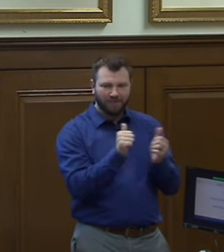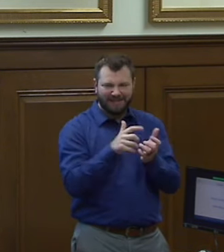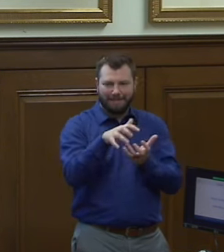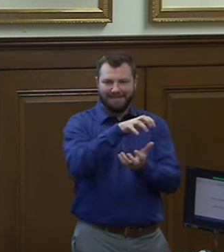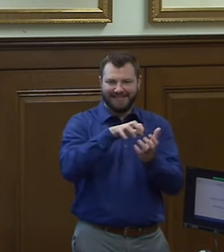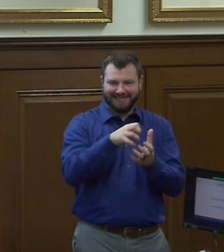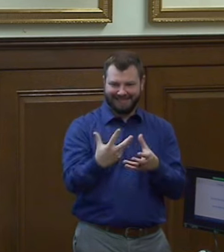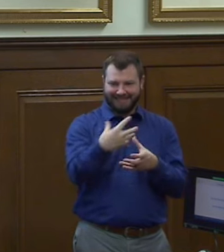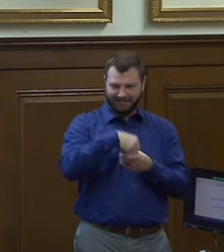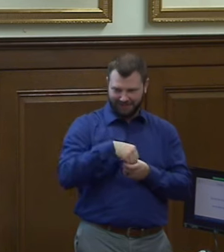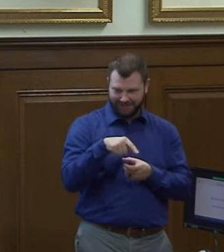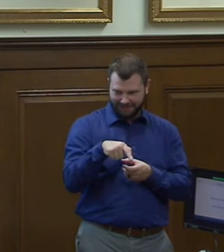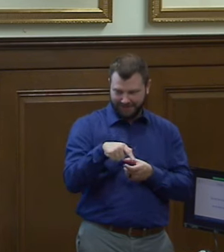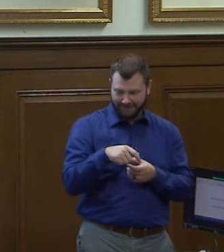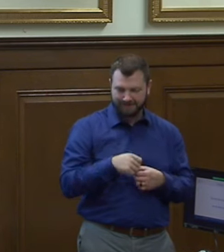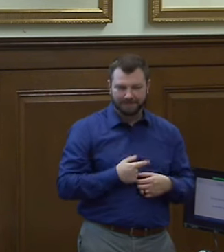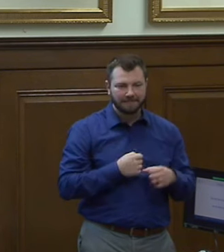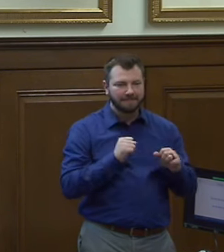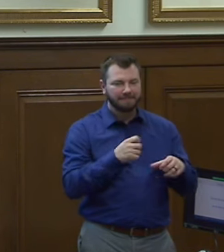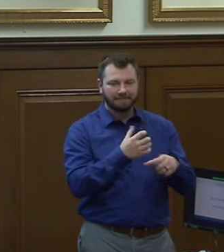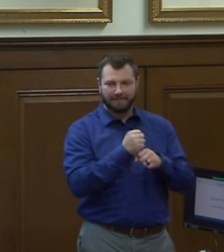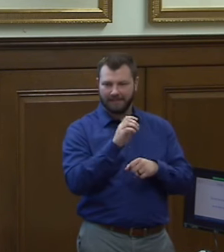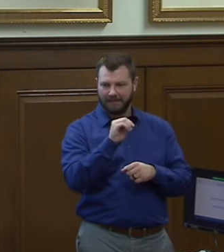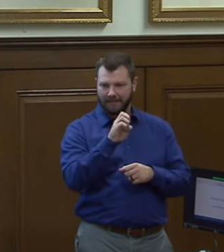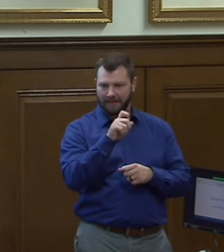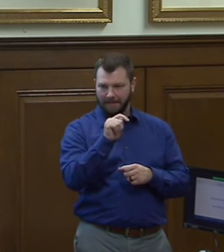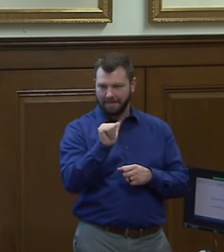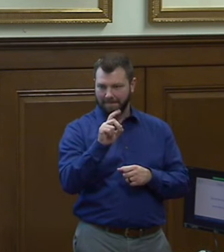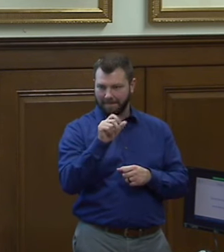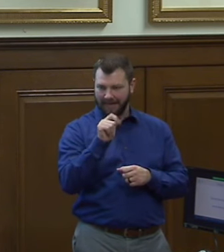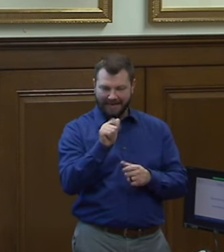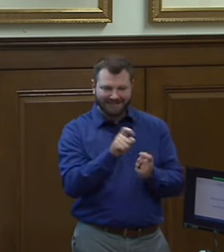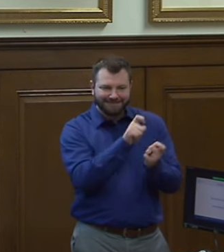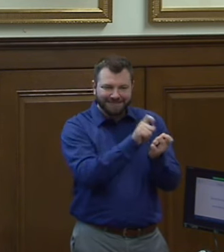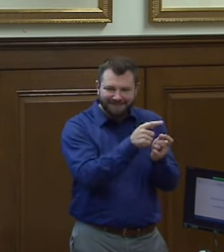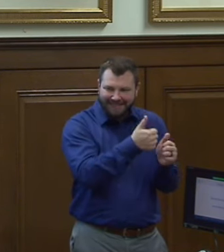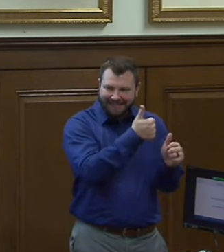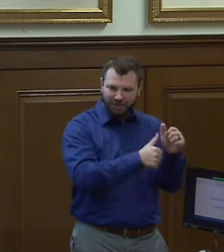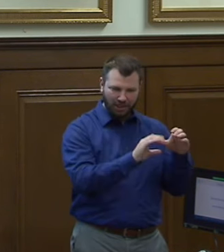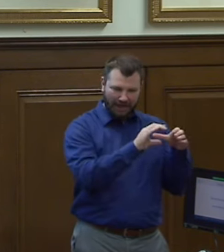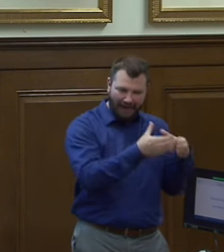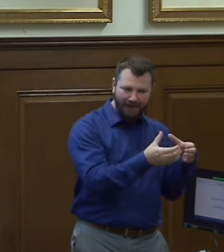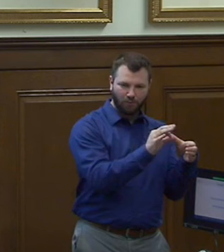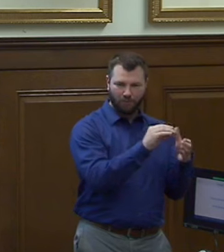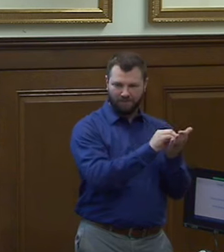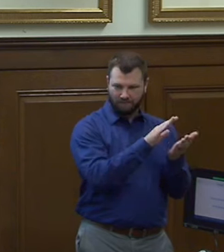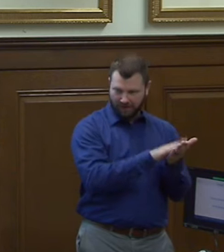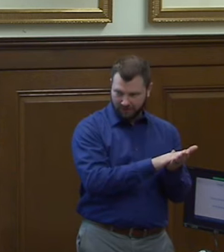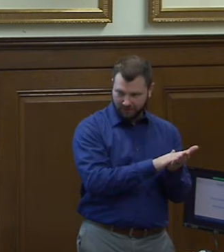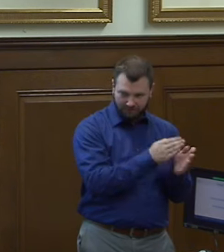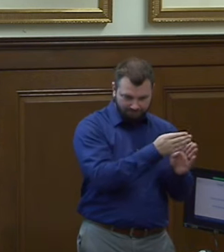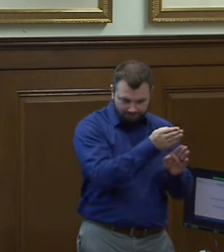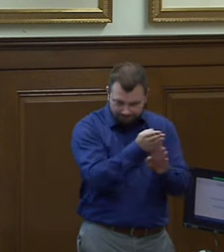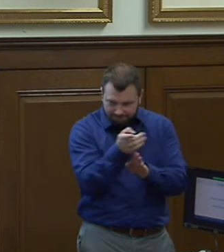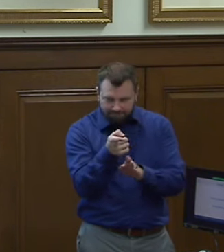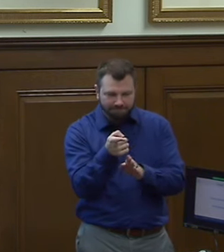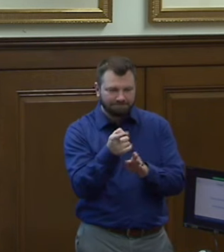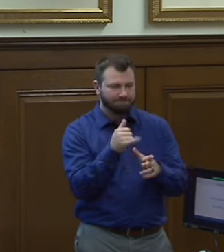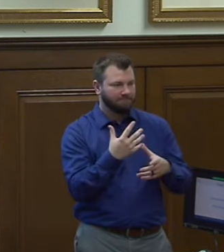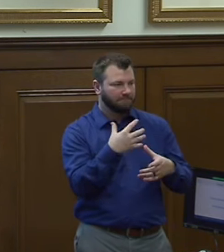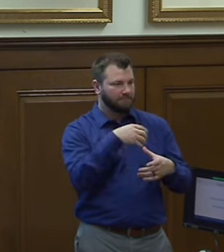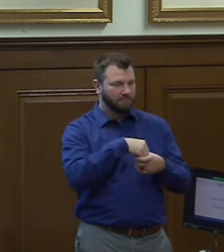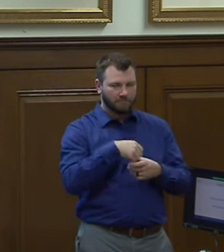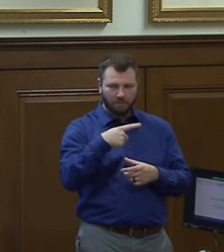and you could get metadata that's specific to each category of record um and this includes a